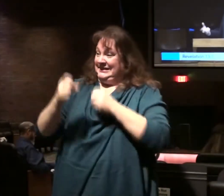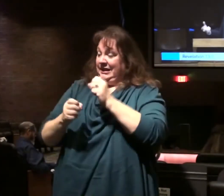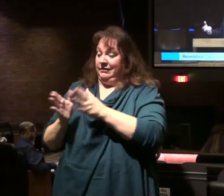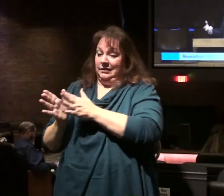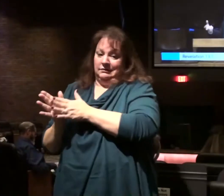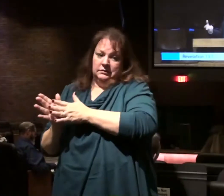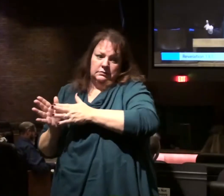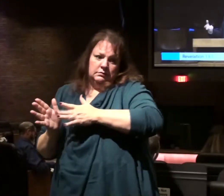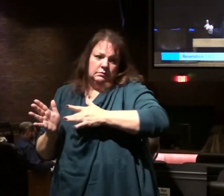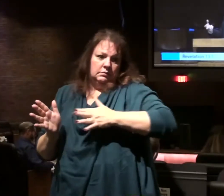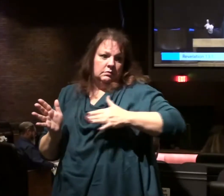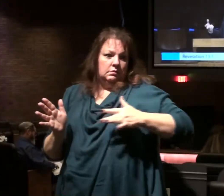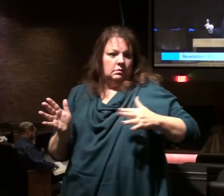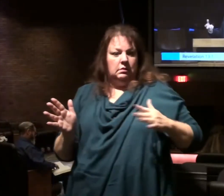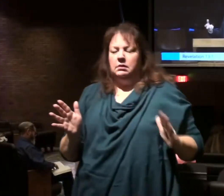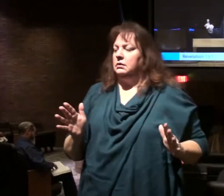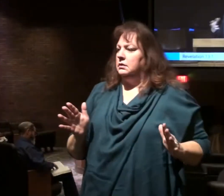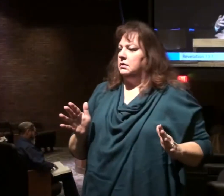unfold,